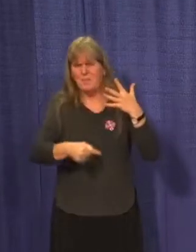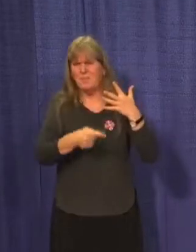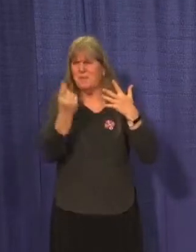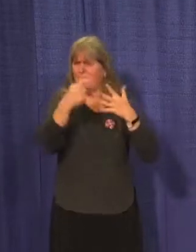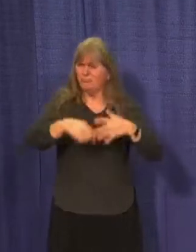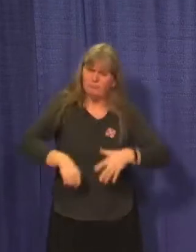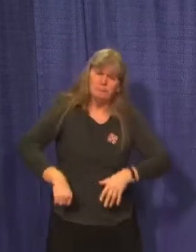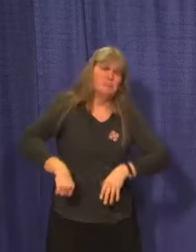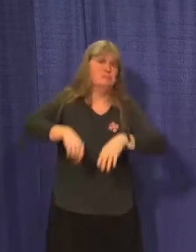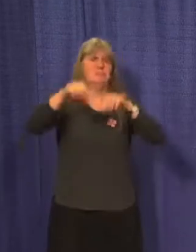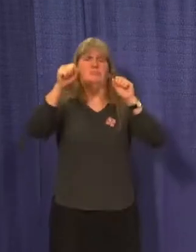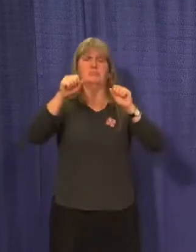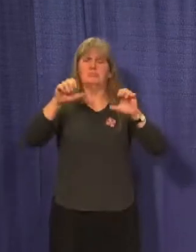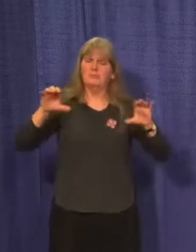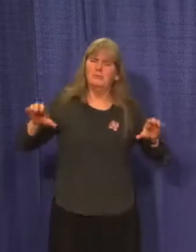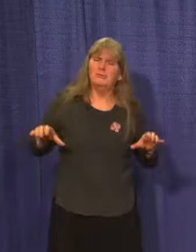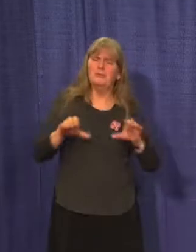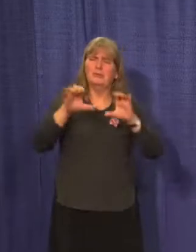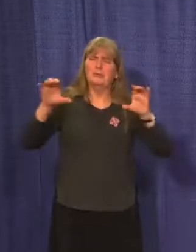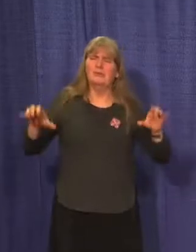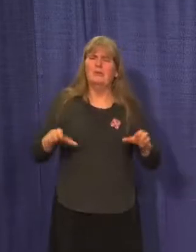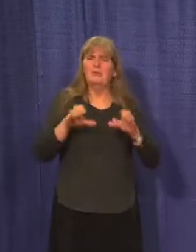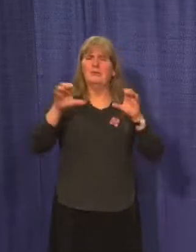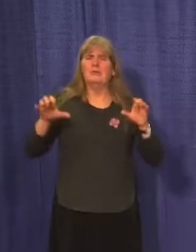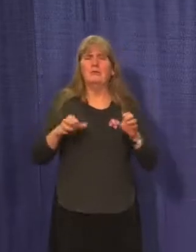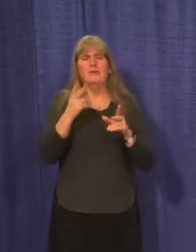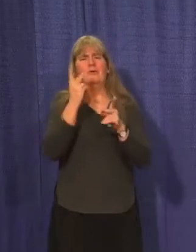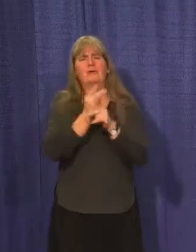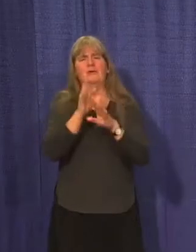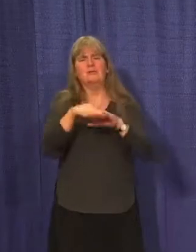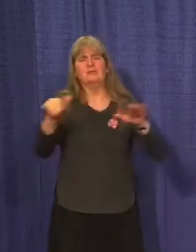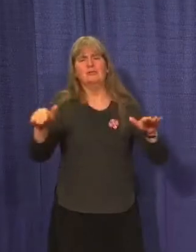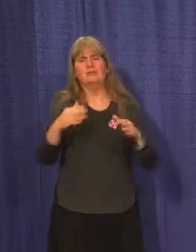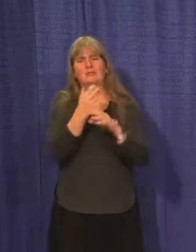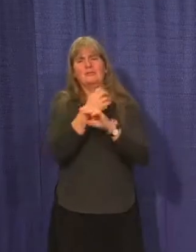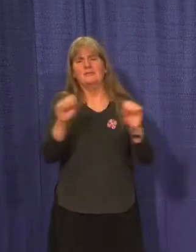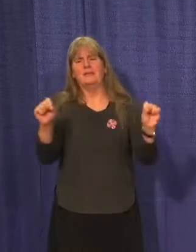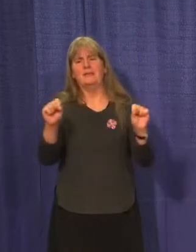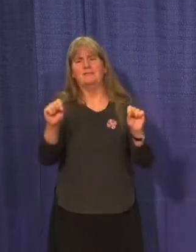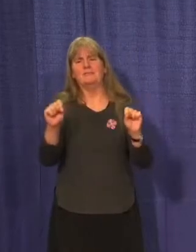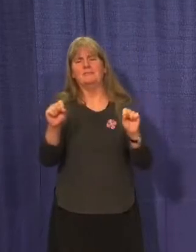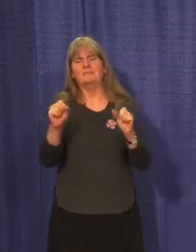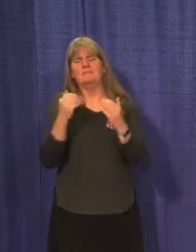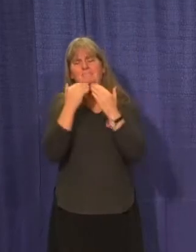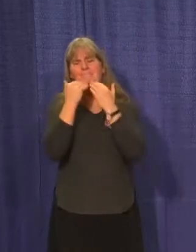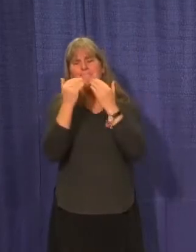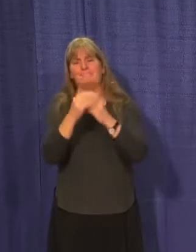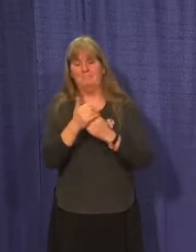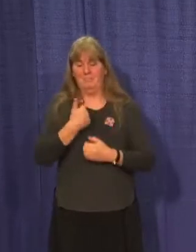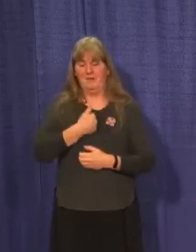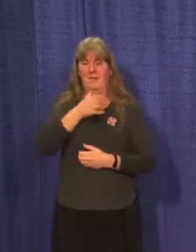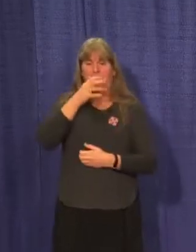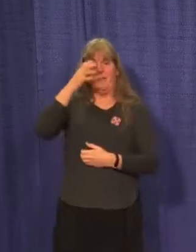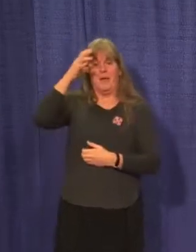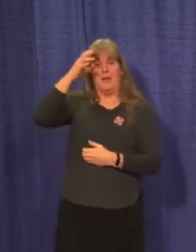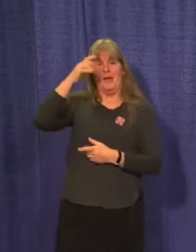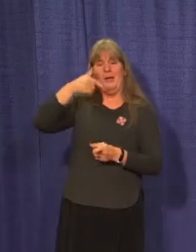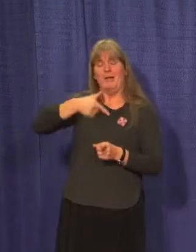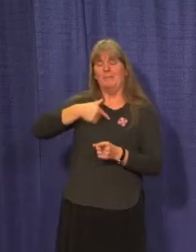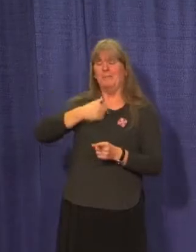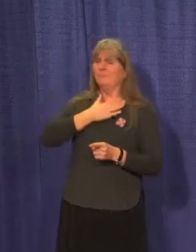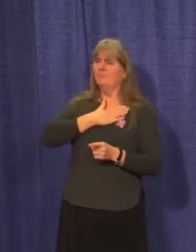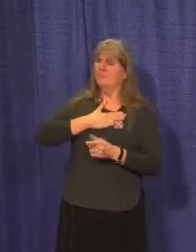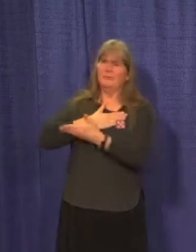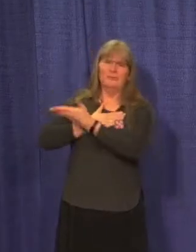fabulous job in keeping our children in a safe learning environment. As a parent myself, I so appreciate